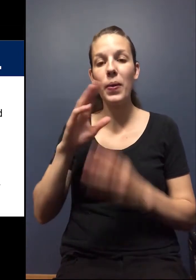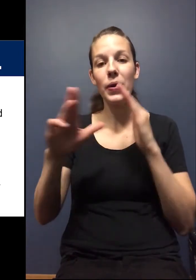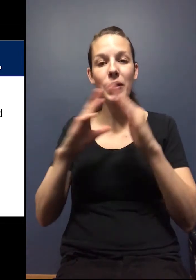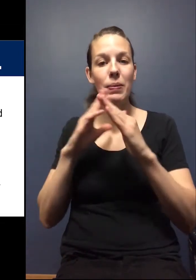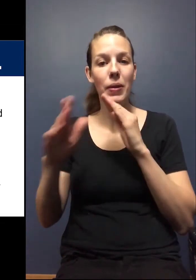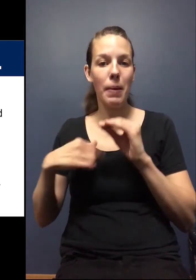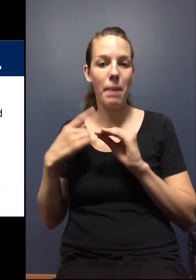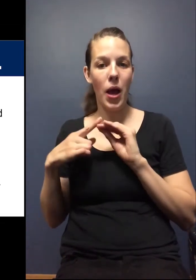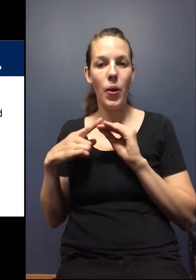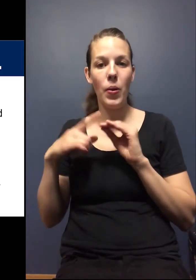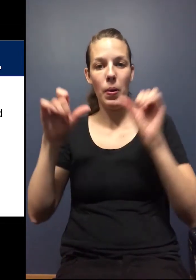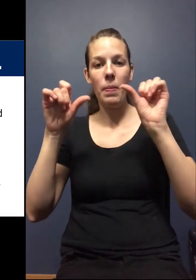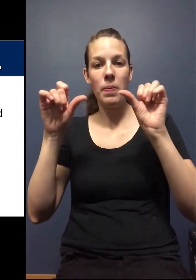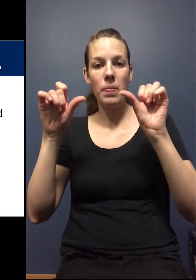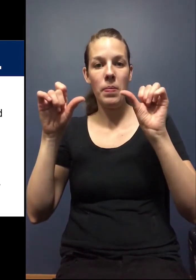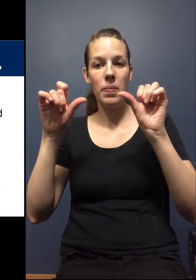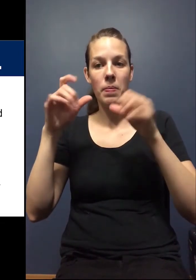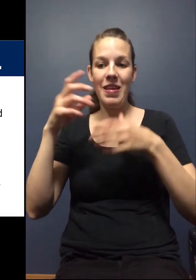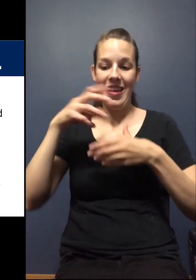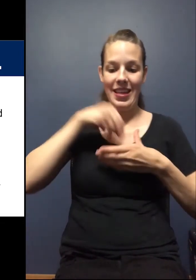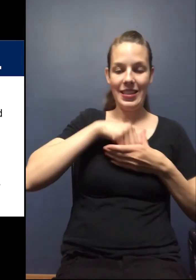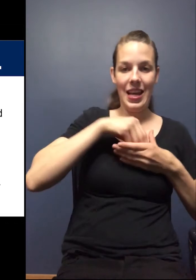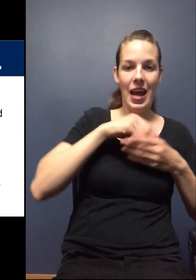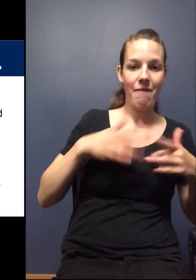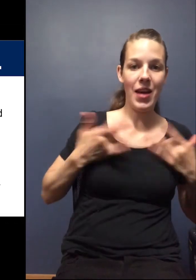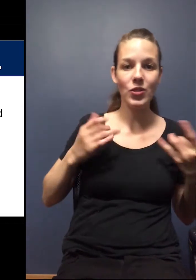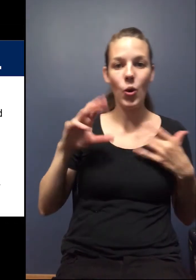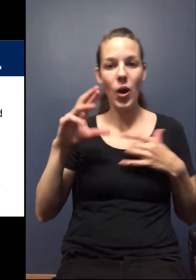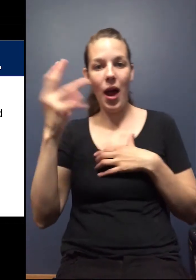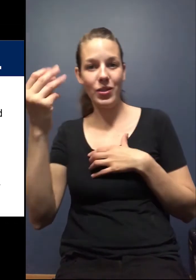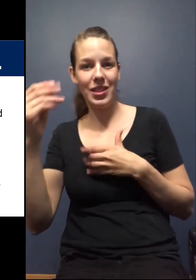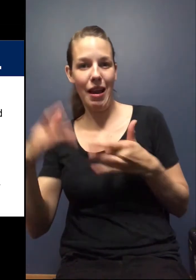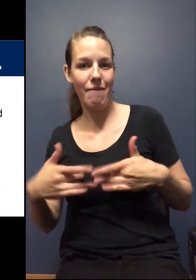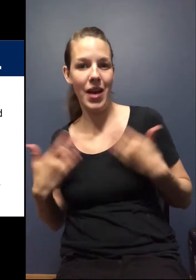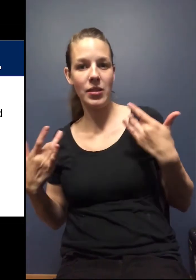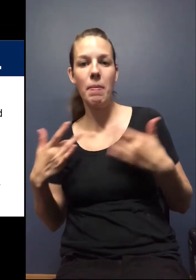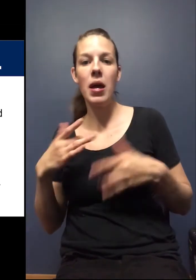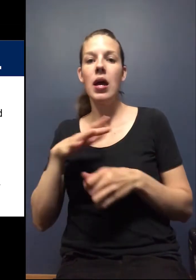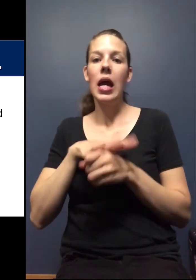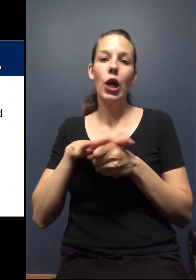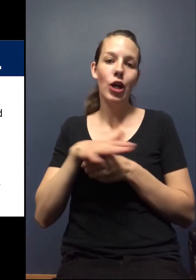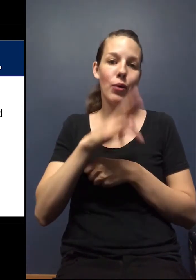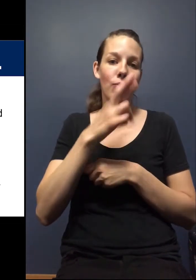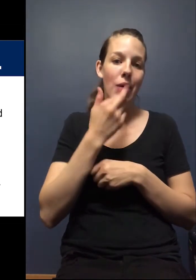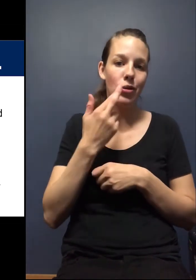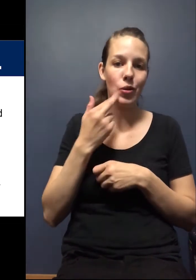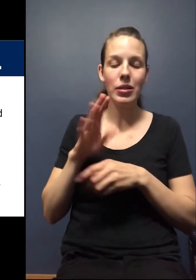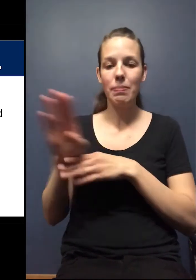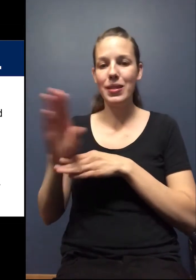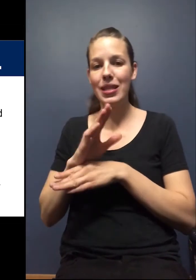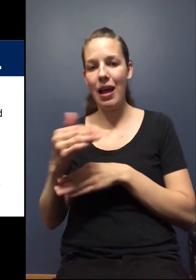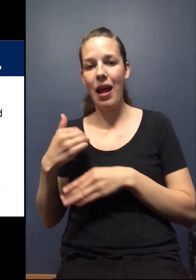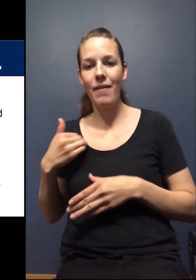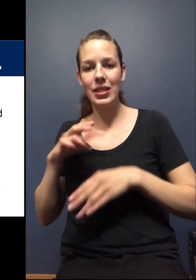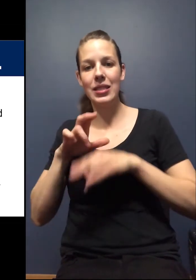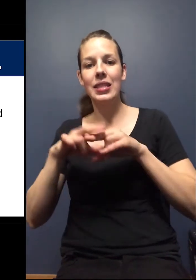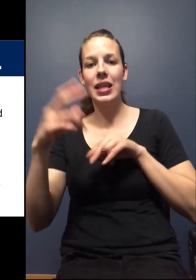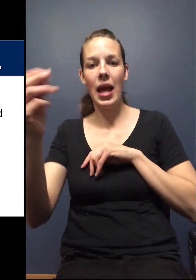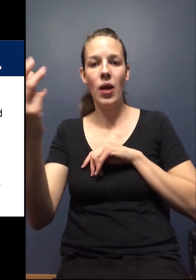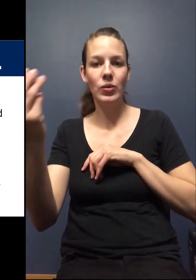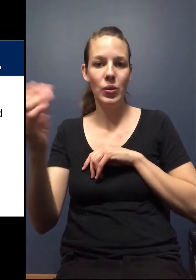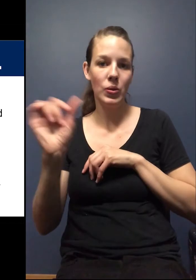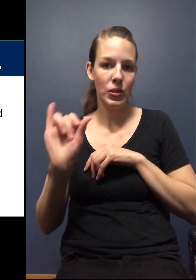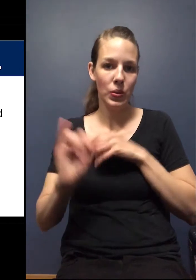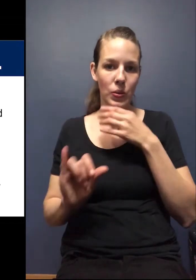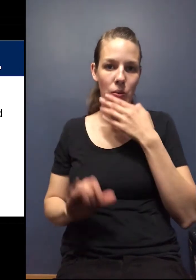our community about hosting events inside versus outside, but also, um, area restaurants and businesses that have, um, seating outside,